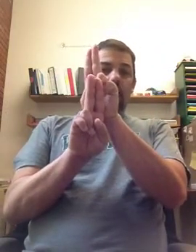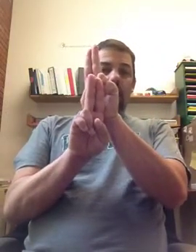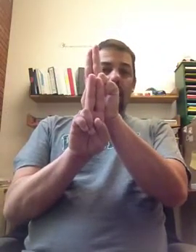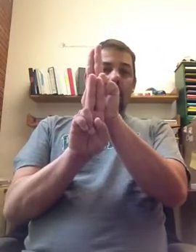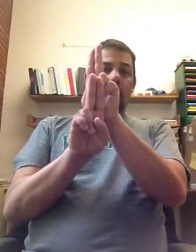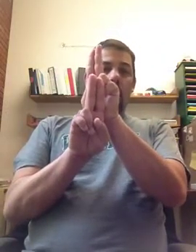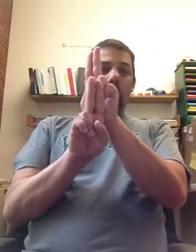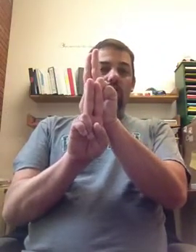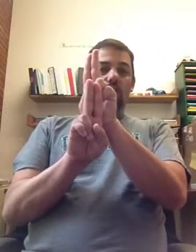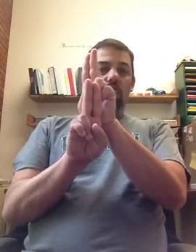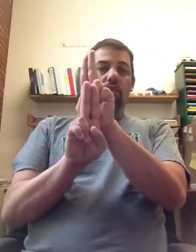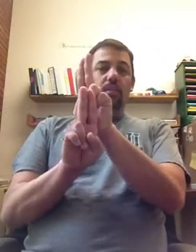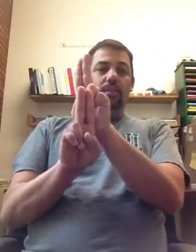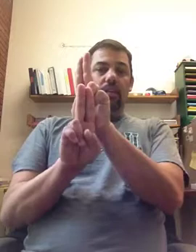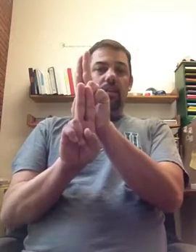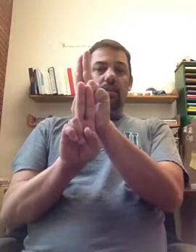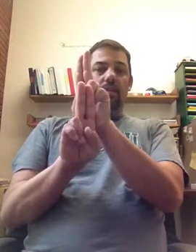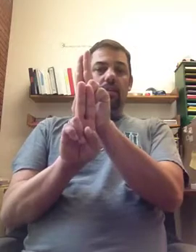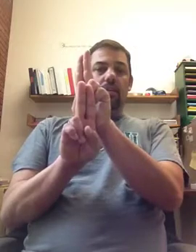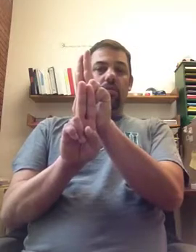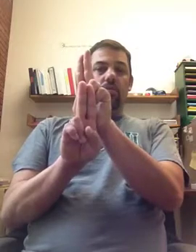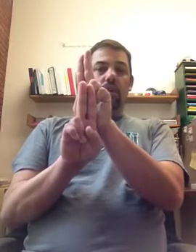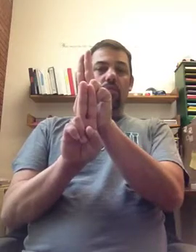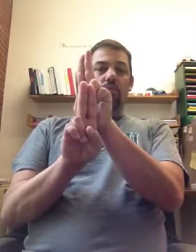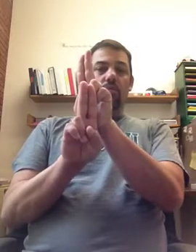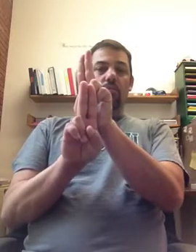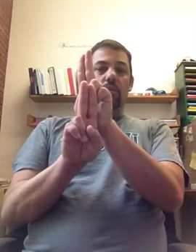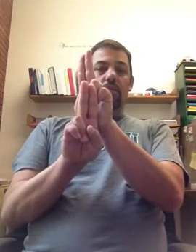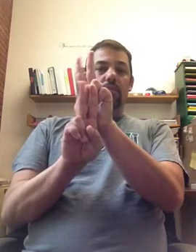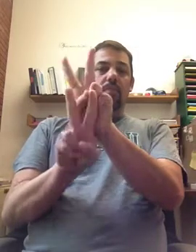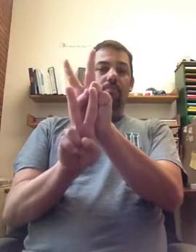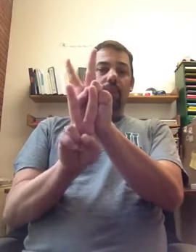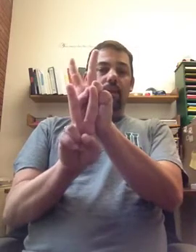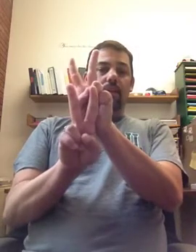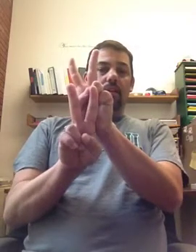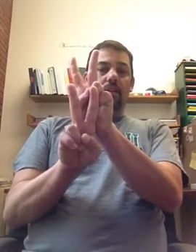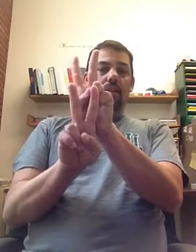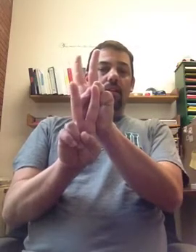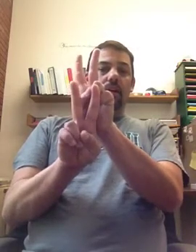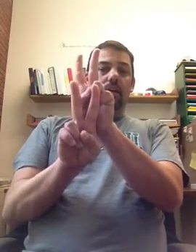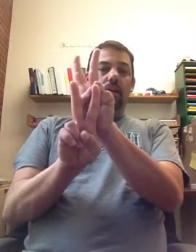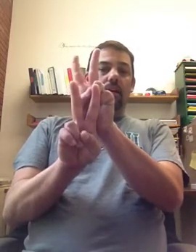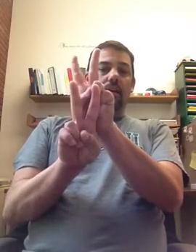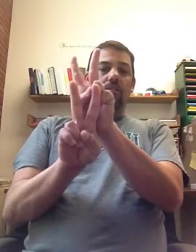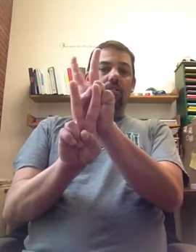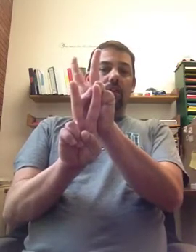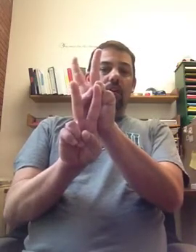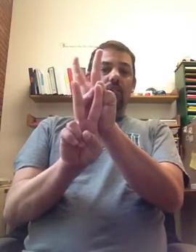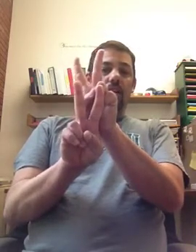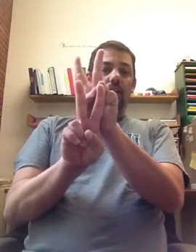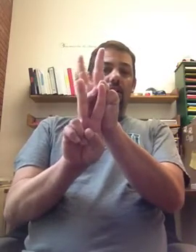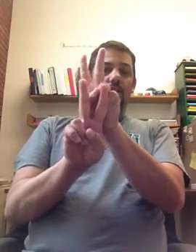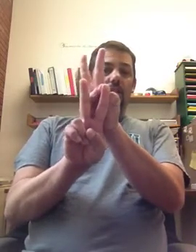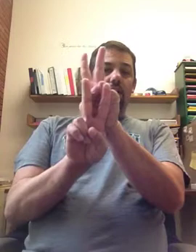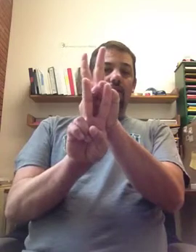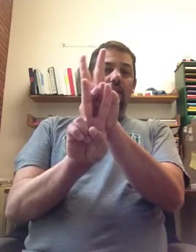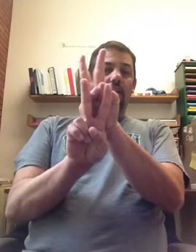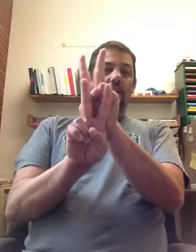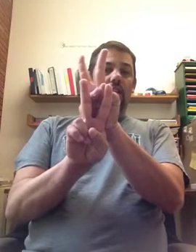And one of each chromatid is going to be separated into each cell. So now if you look at